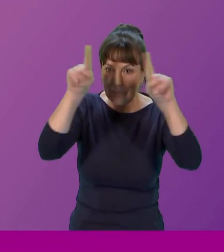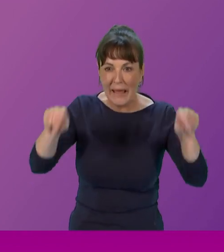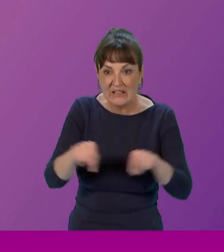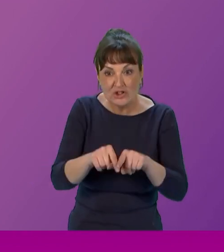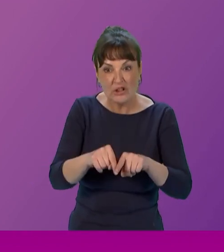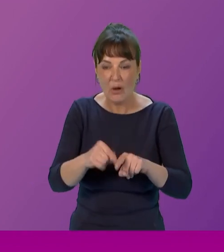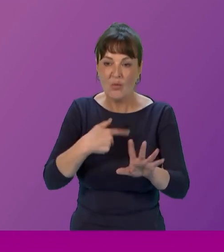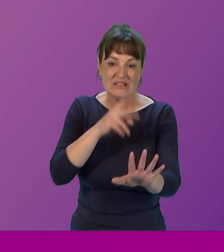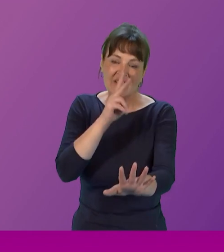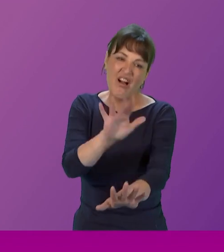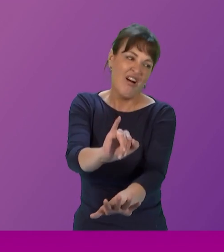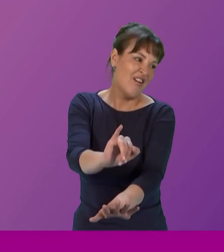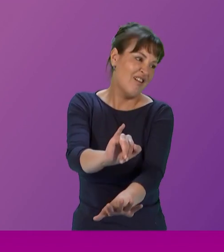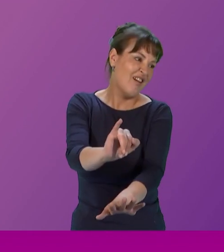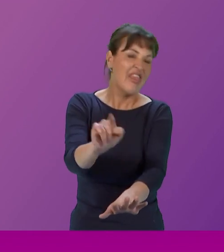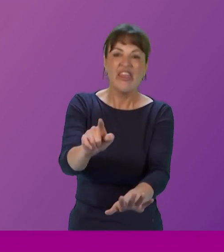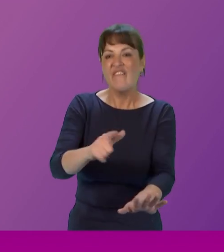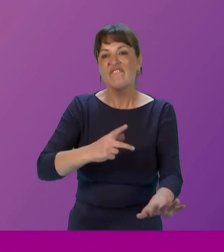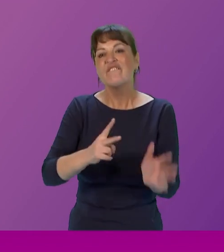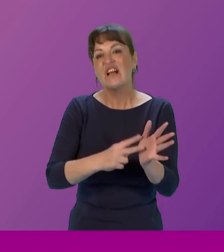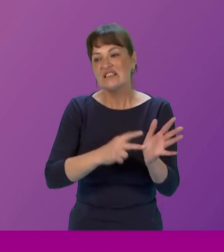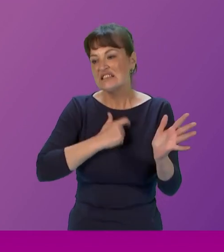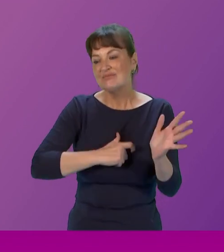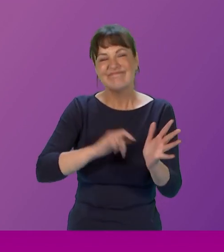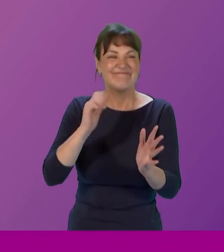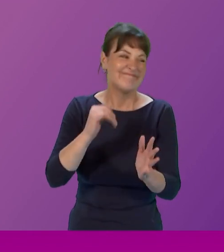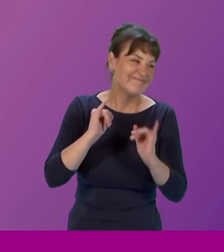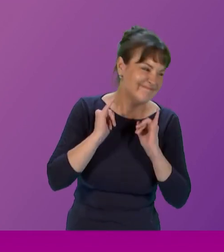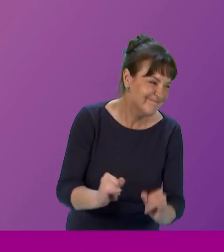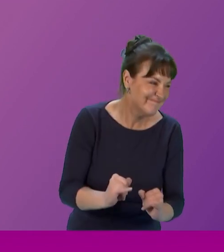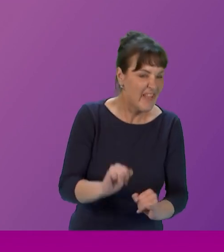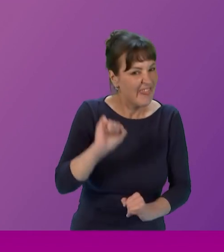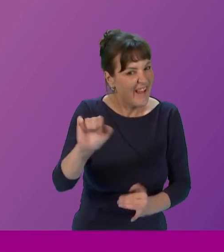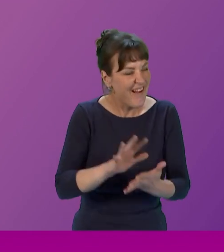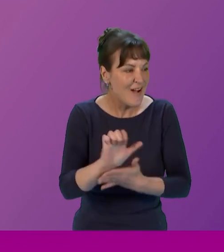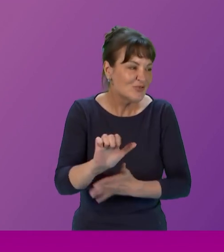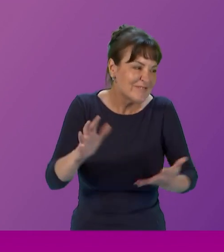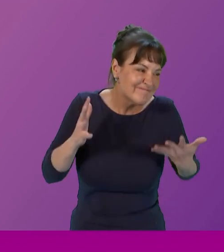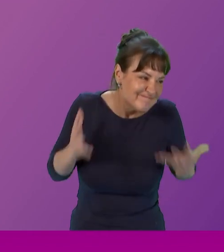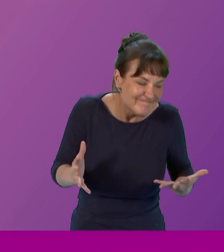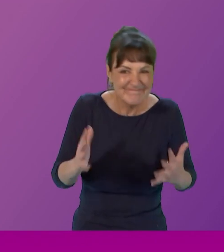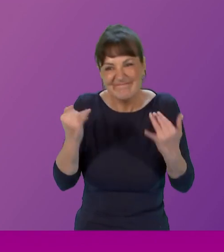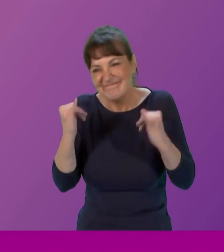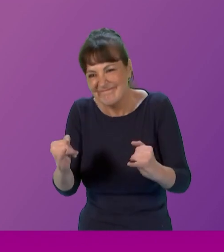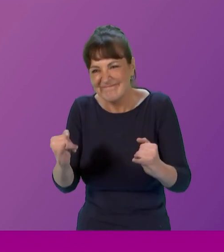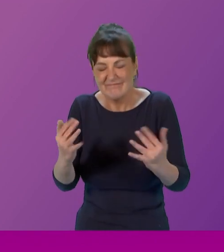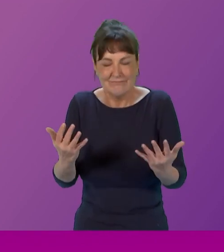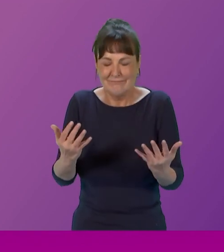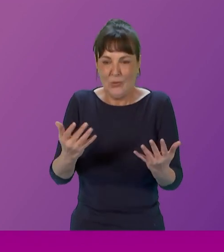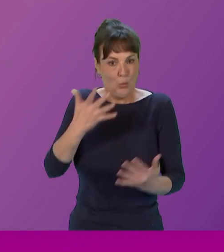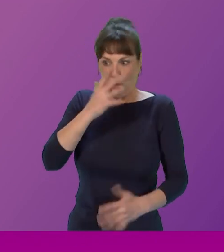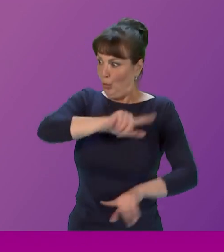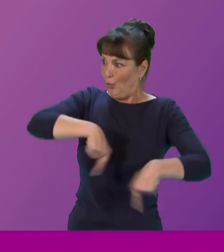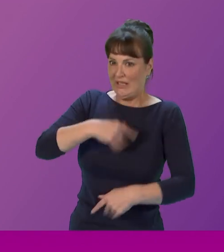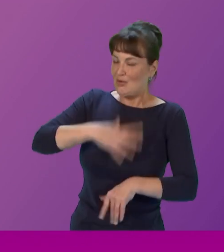victims of their own culture in ways that are interestingly different from the way in which victimization of